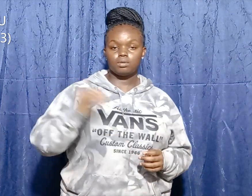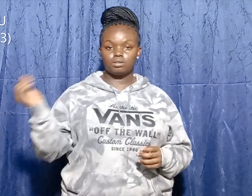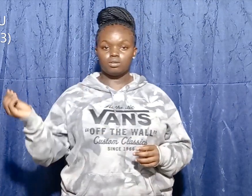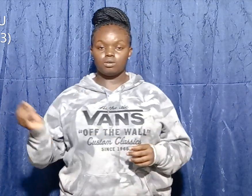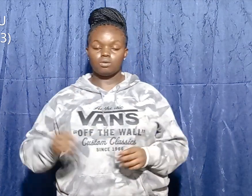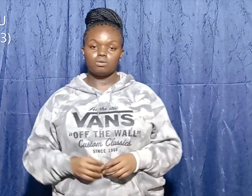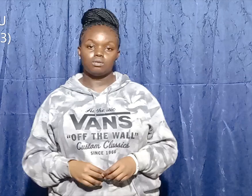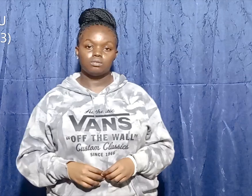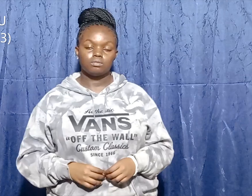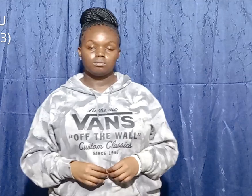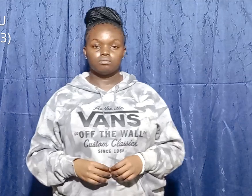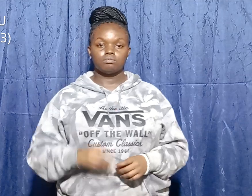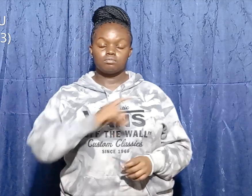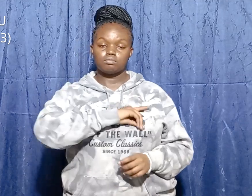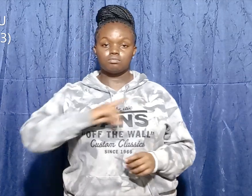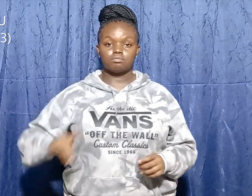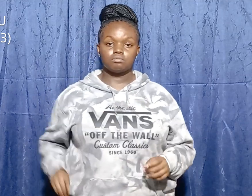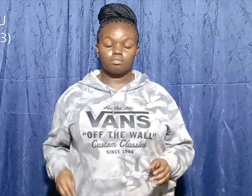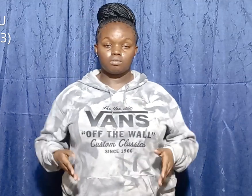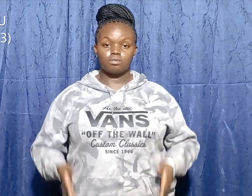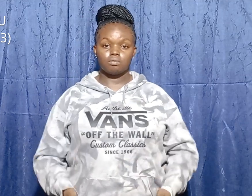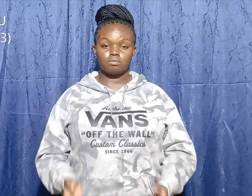David was born there at Bethlehem.